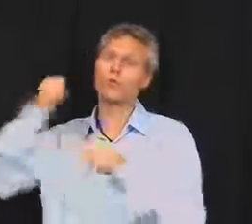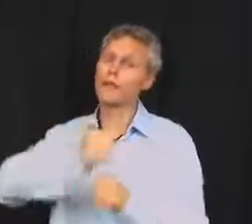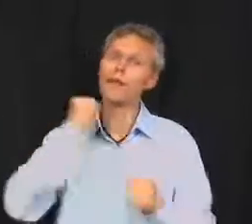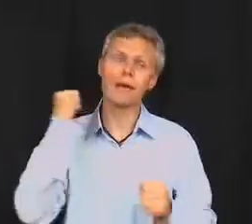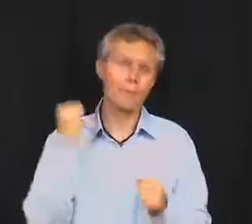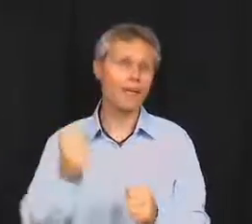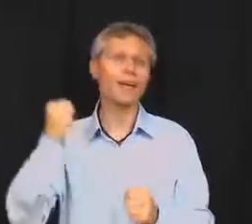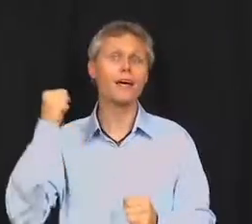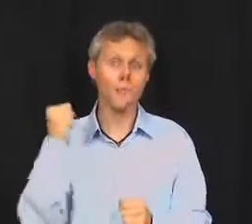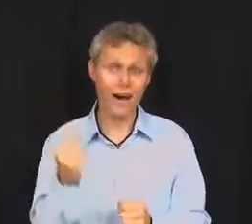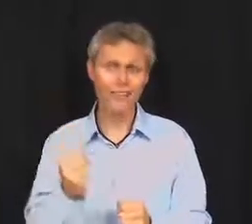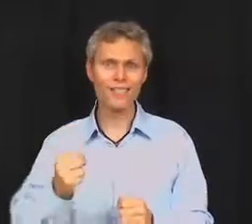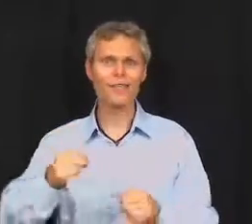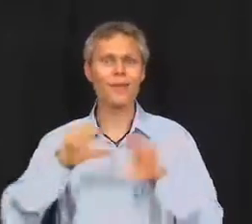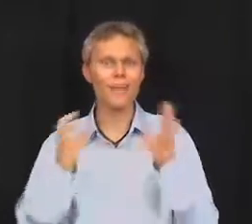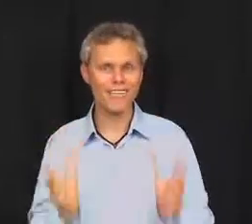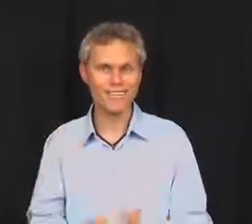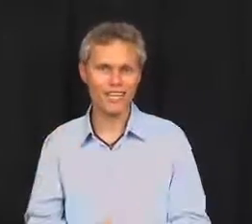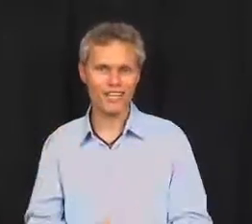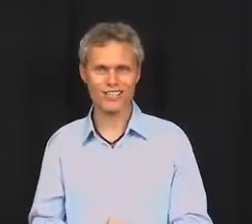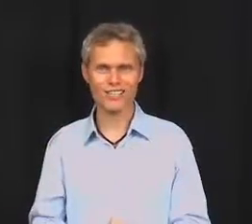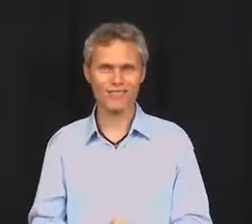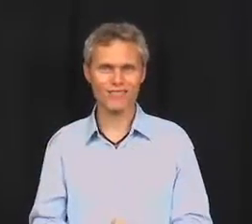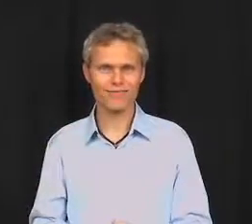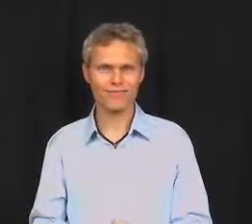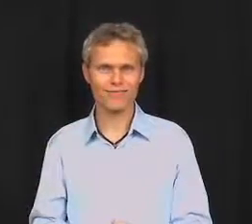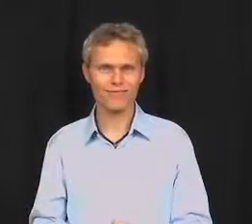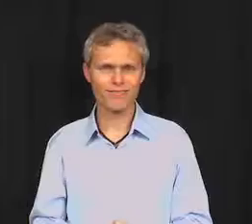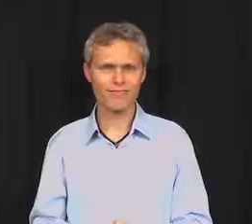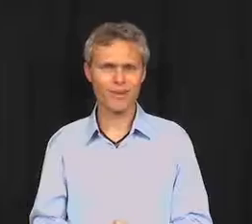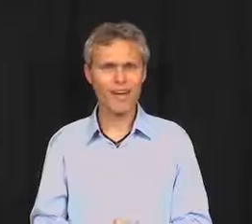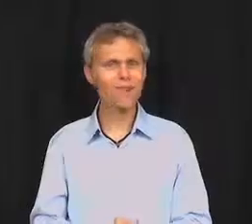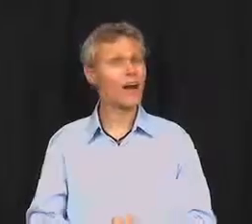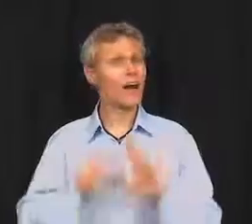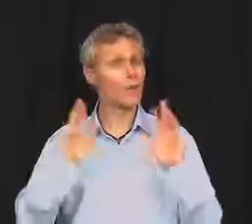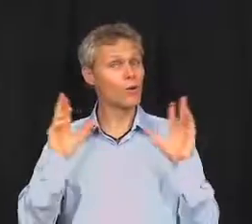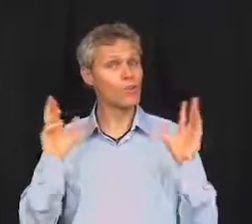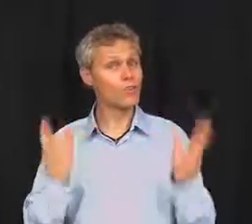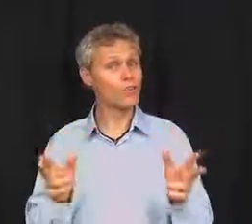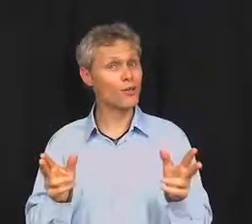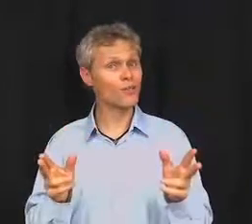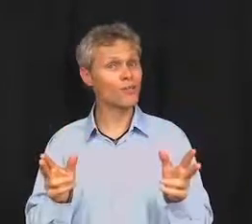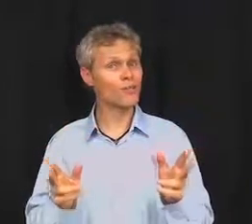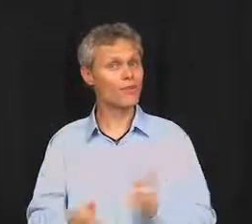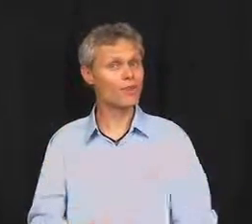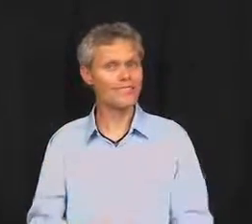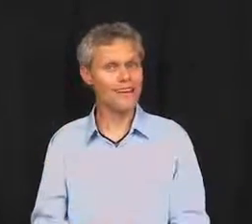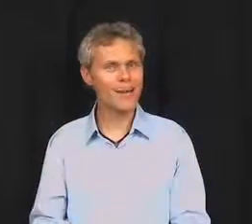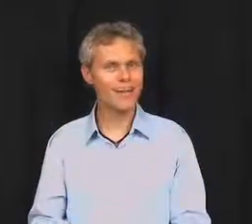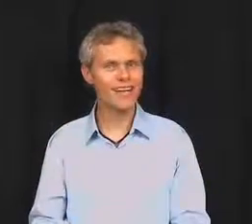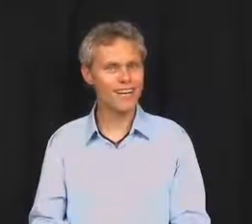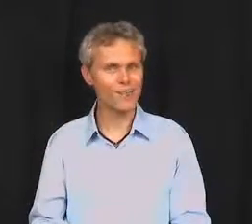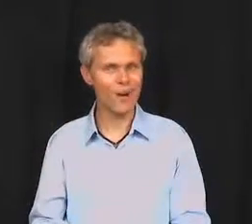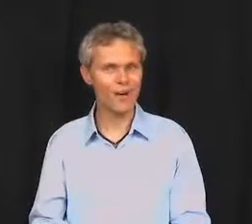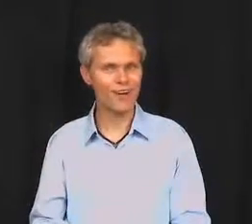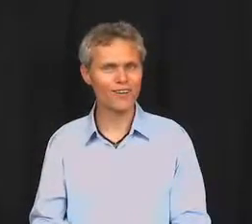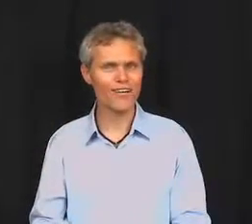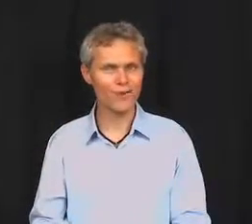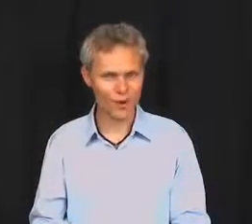really make big, positive, amazing changes. Okay? I will see you for the next step in the next webinar. Have a